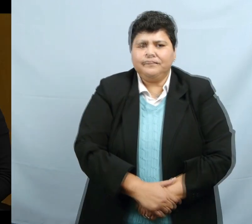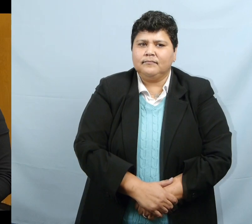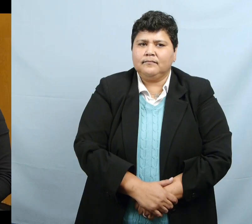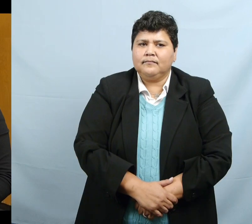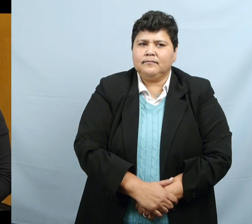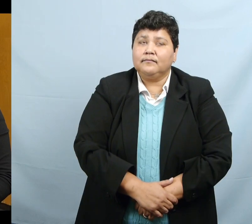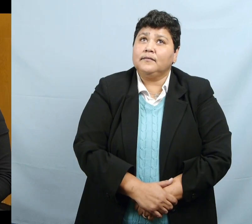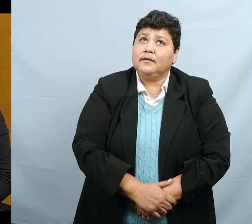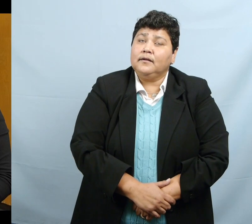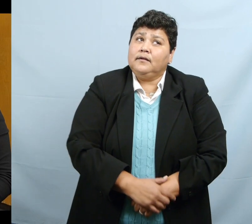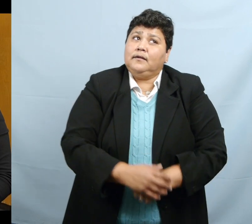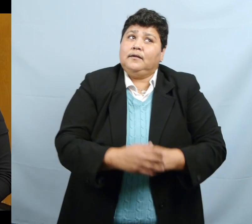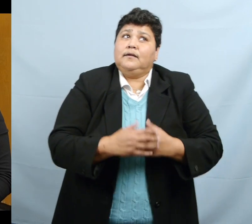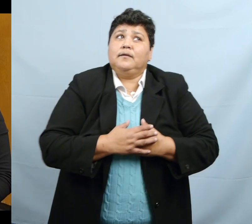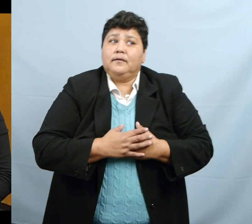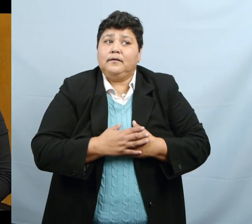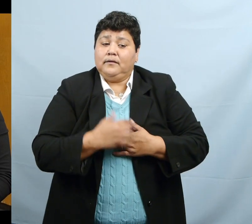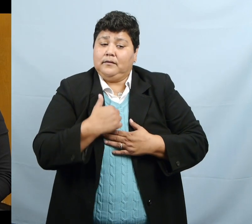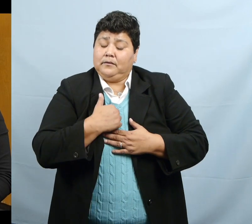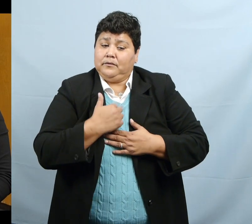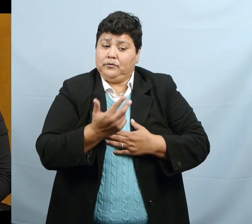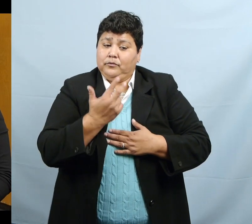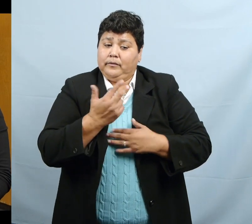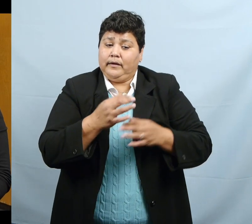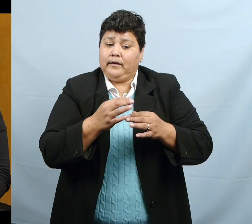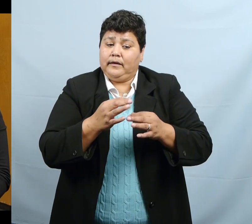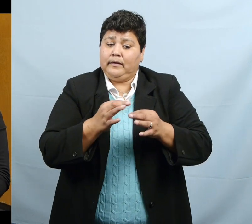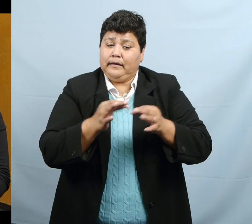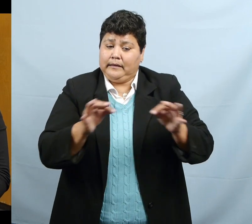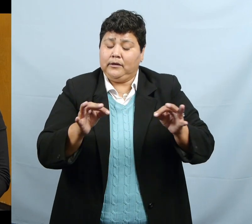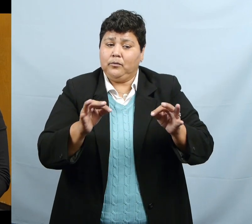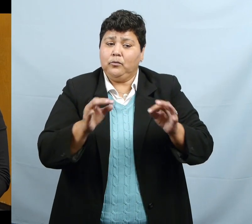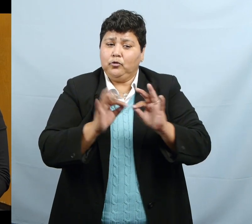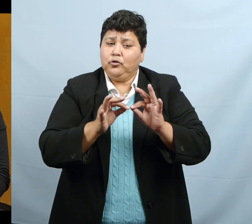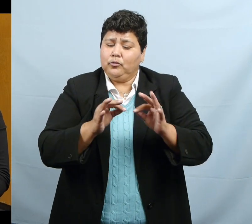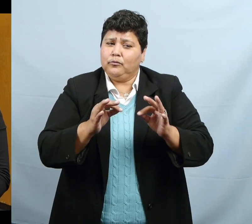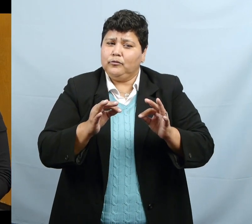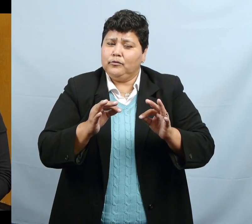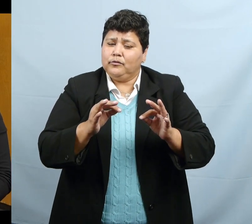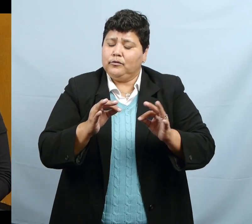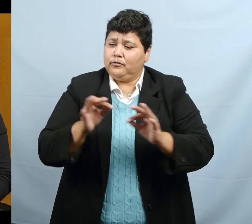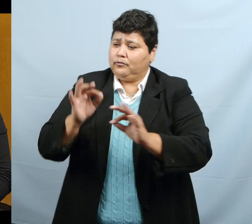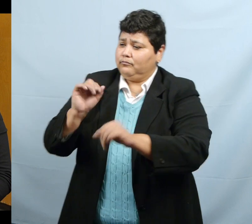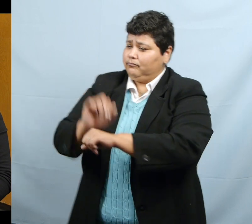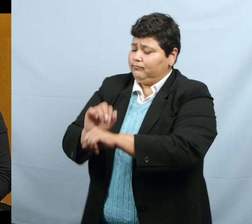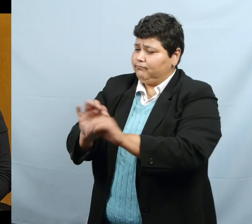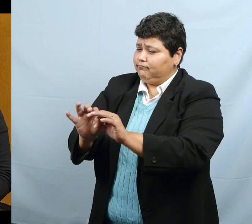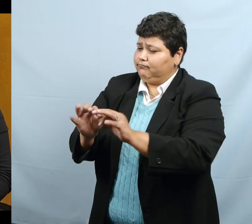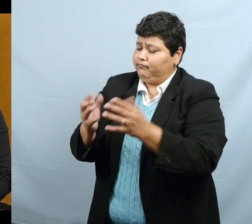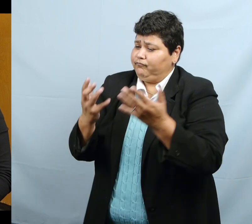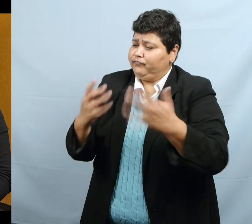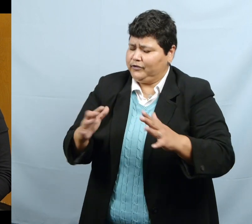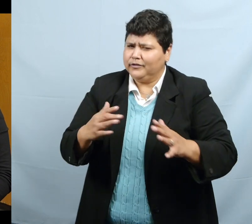Being a trilingual interpreter has a lot of good feeling after we finish the job.